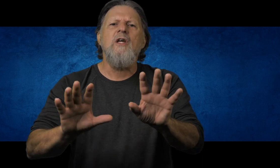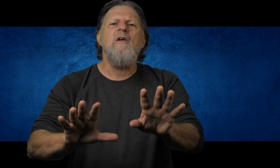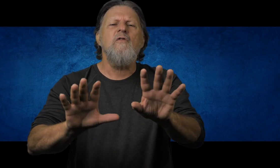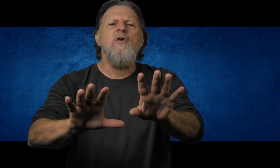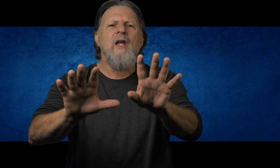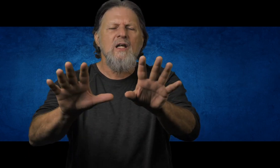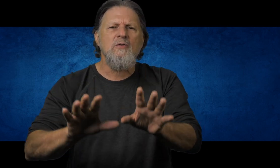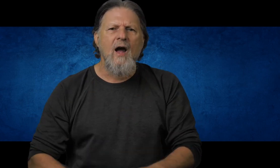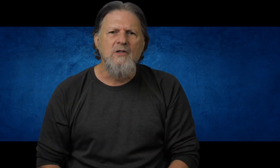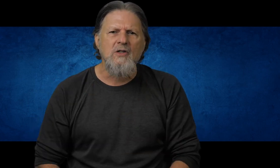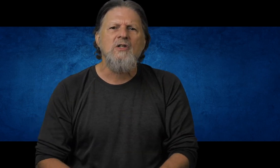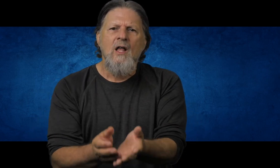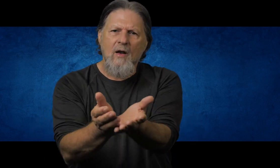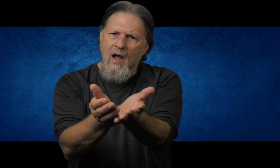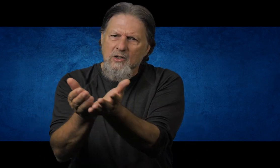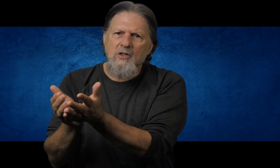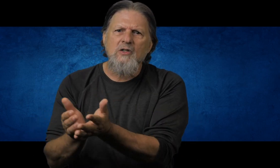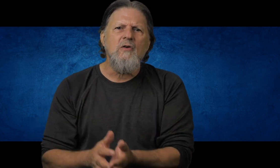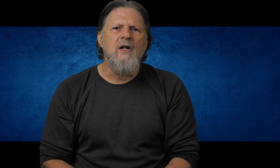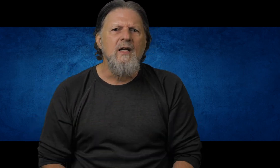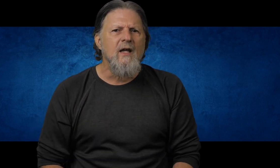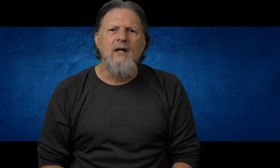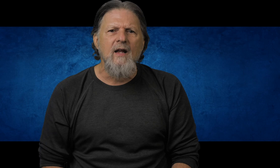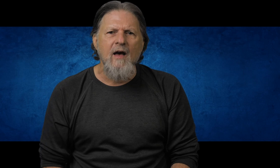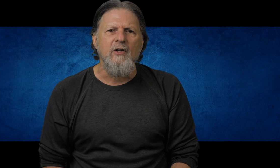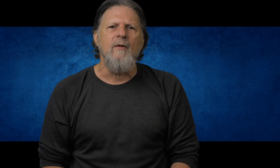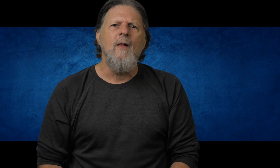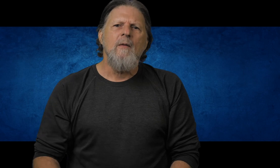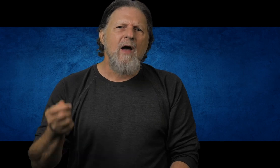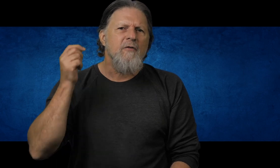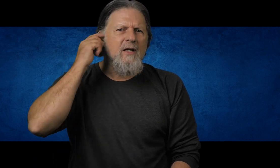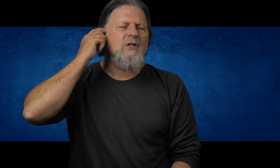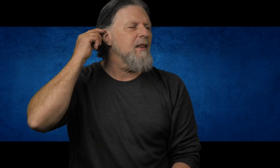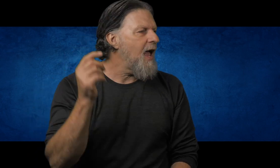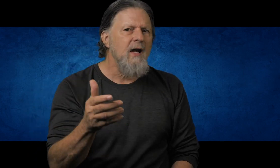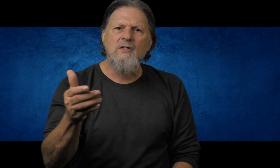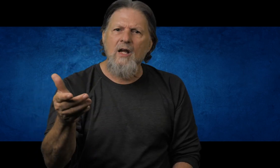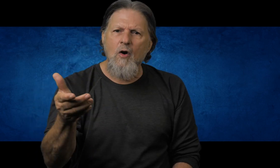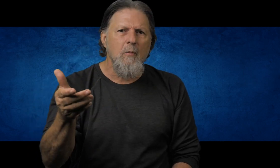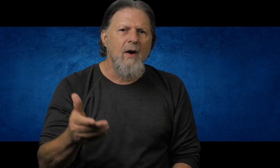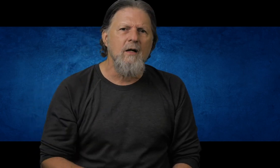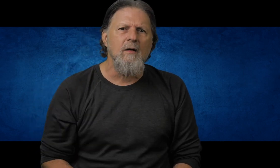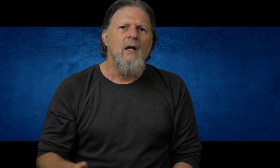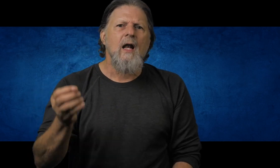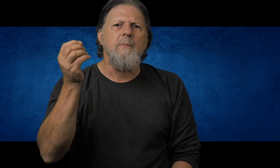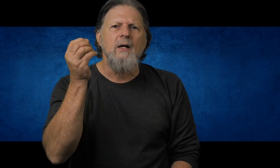give you his righteousness, that righteousness you need to get into heaven. My friends, that is a no-brainer, and I pray